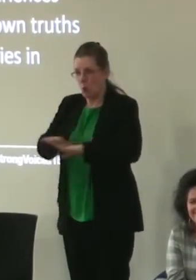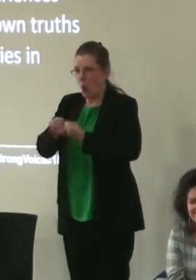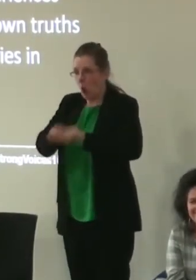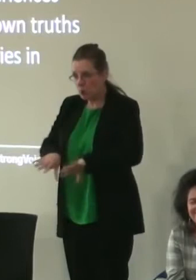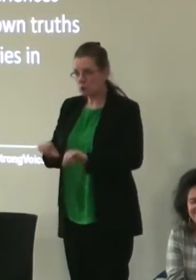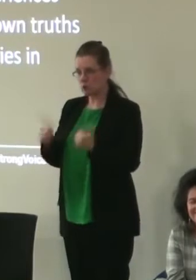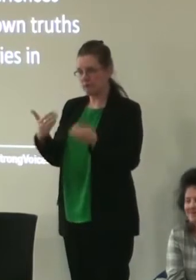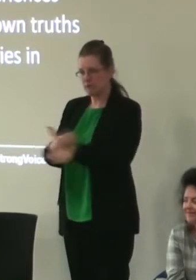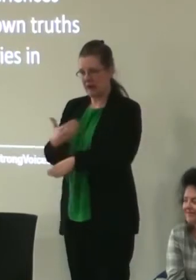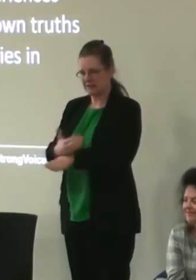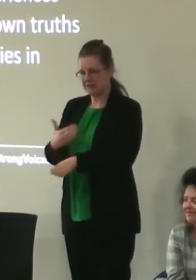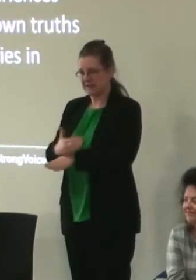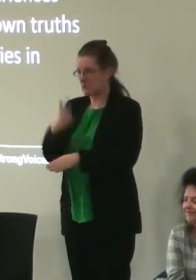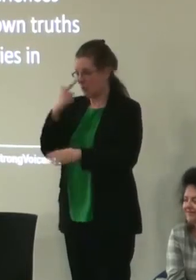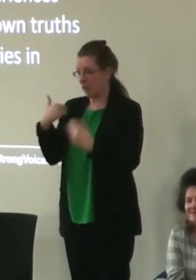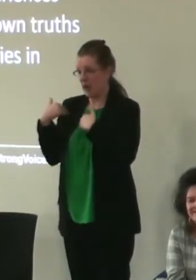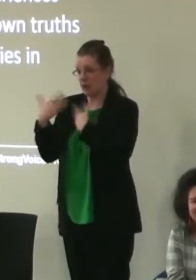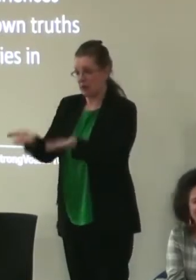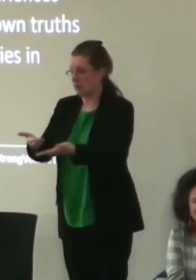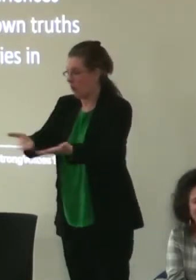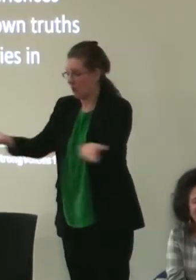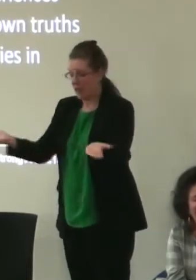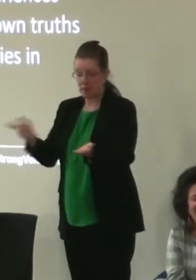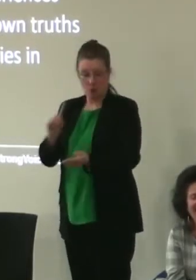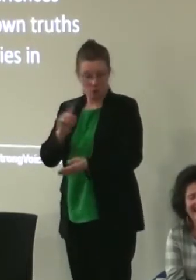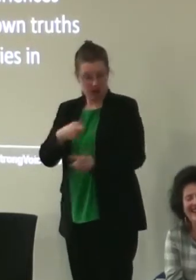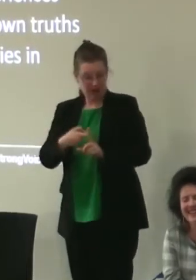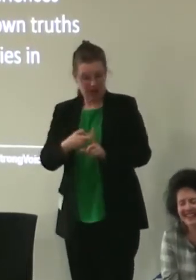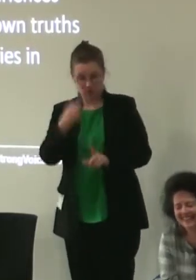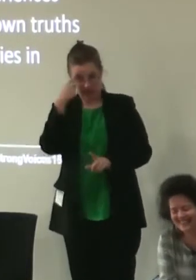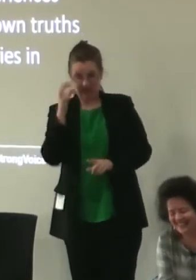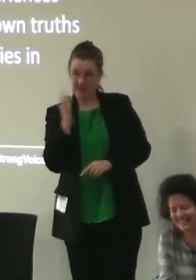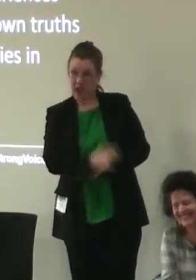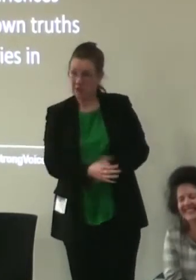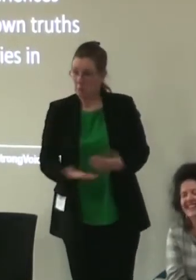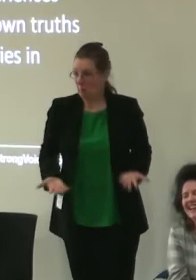We can hand it over to the floor or we can be interested in what Catherine thinks about that.